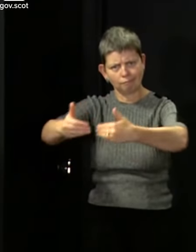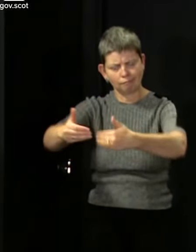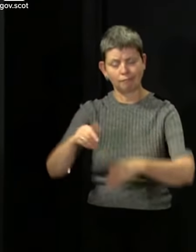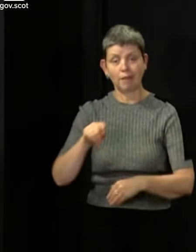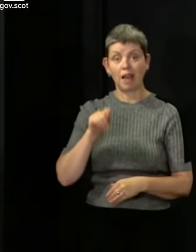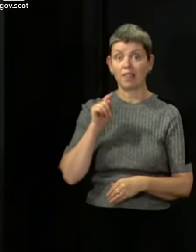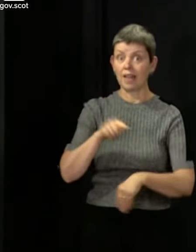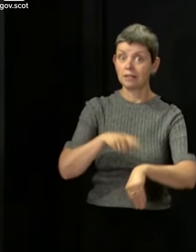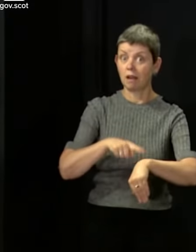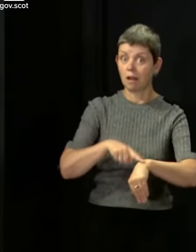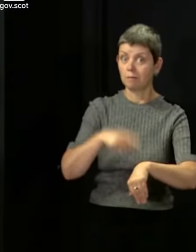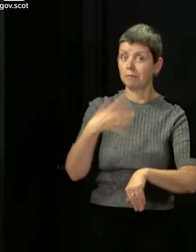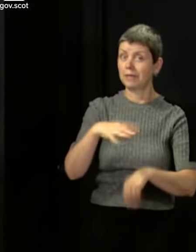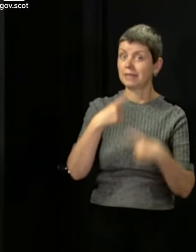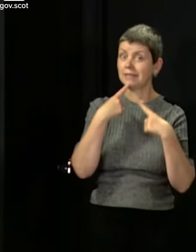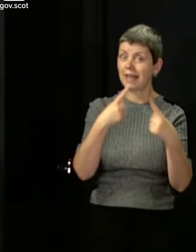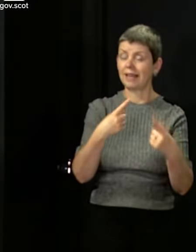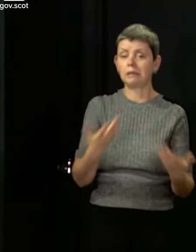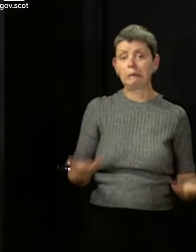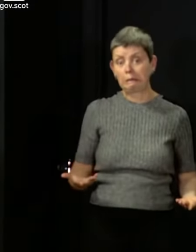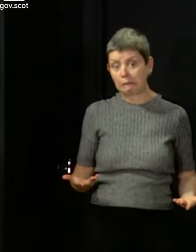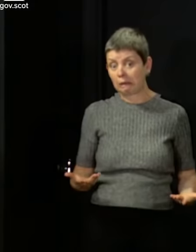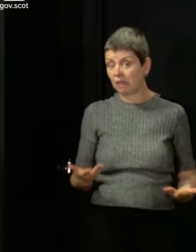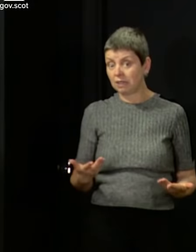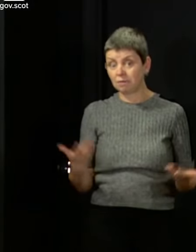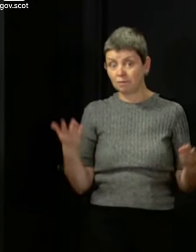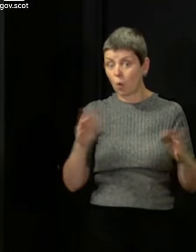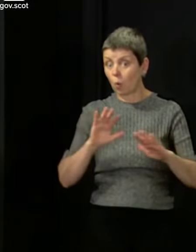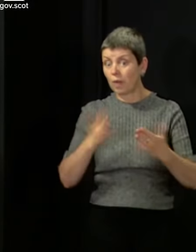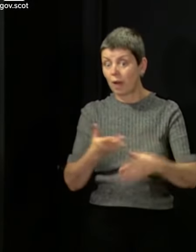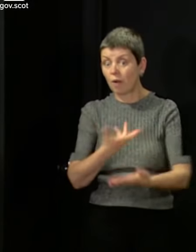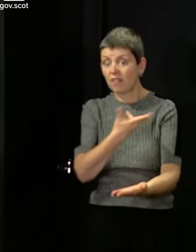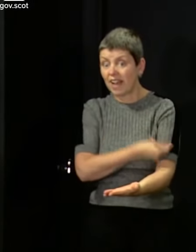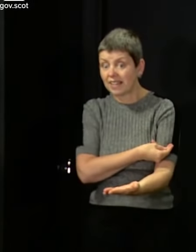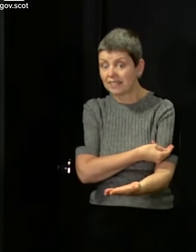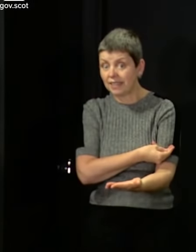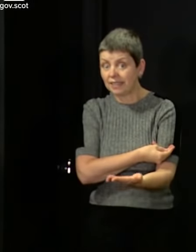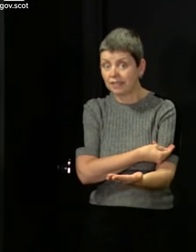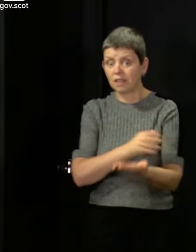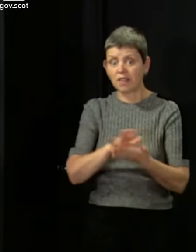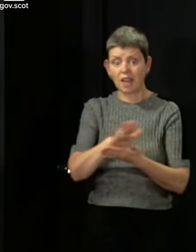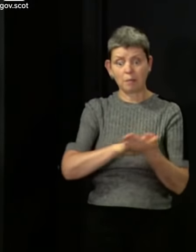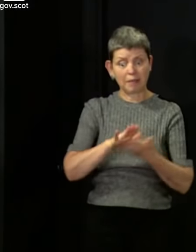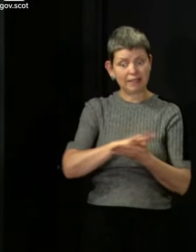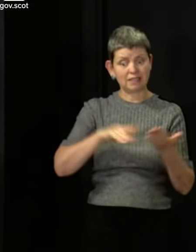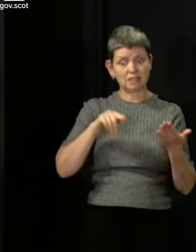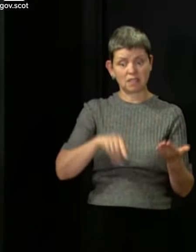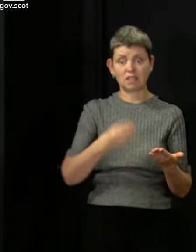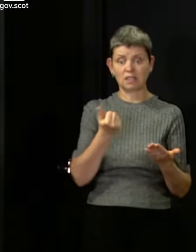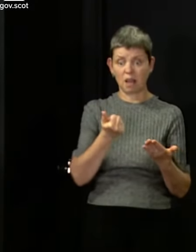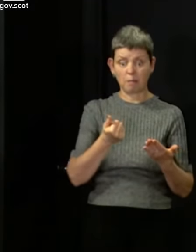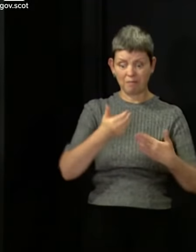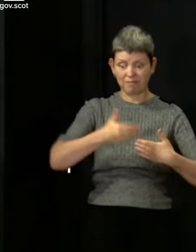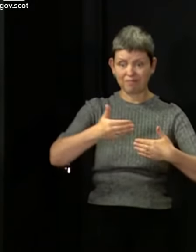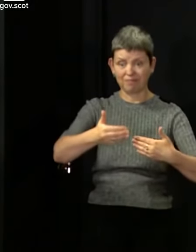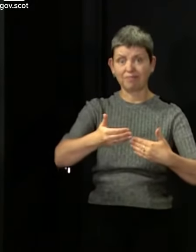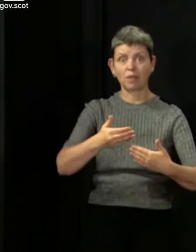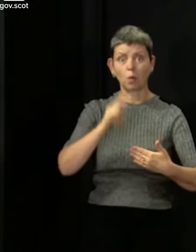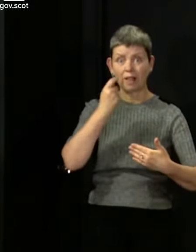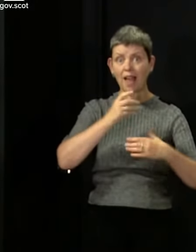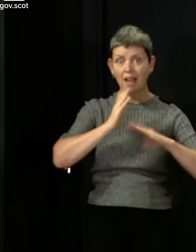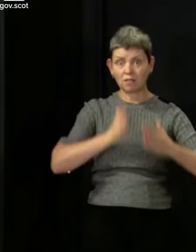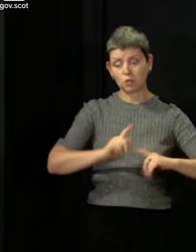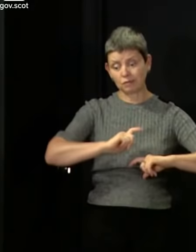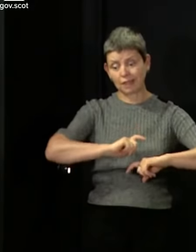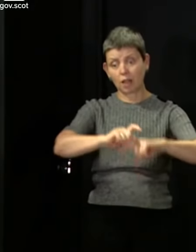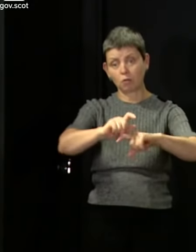remember saying then is that until there's a vaccine, we're going to be living with elements of this for a long time. And that remains the case.